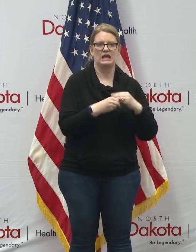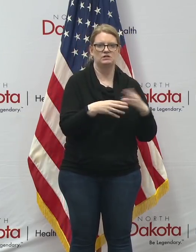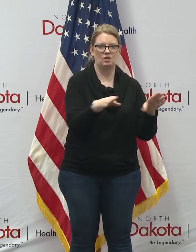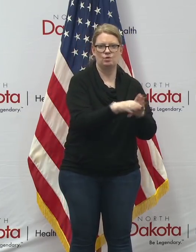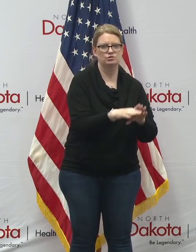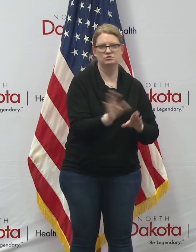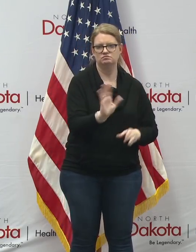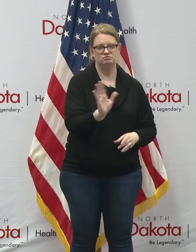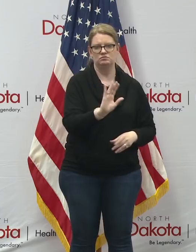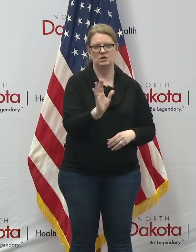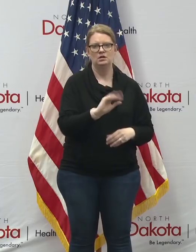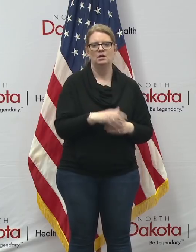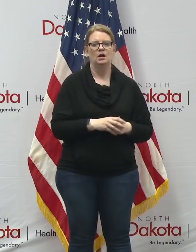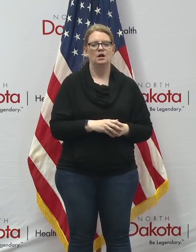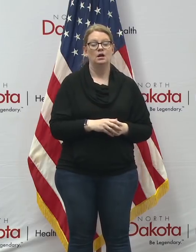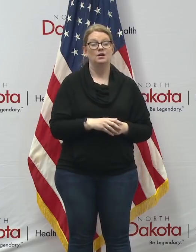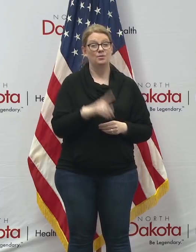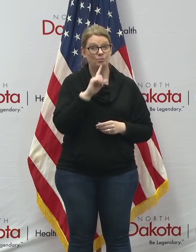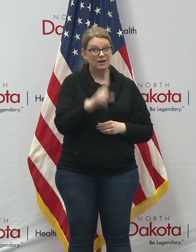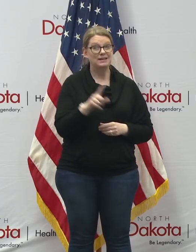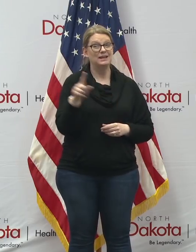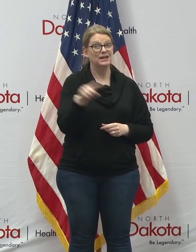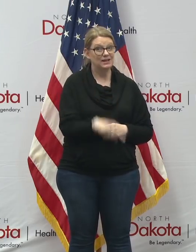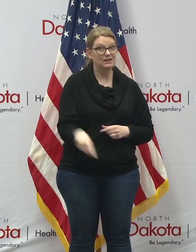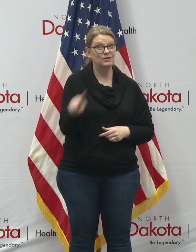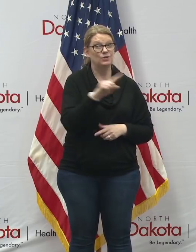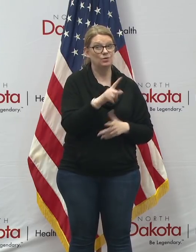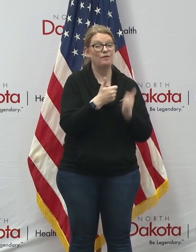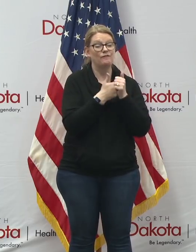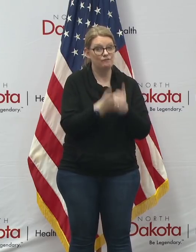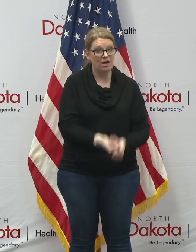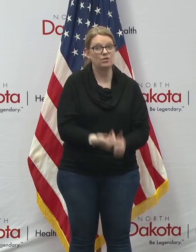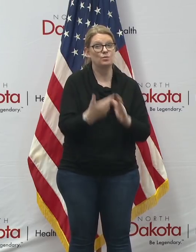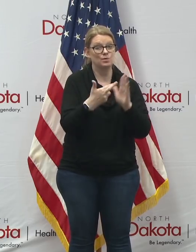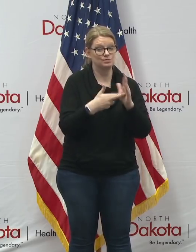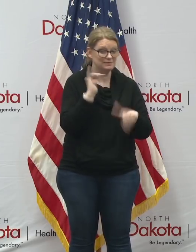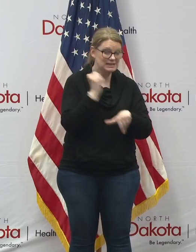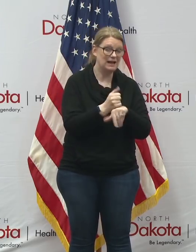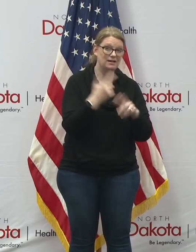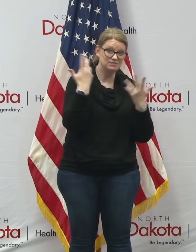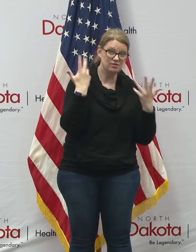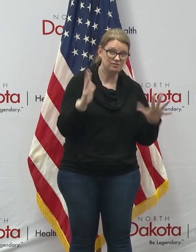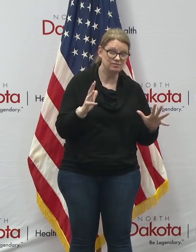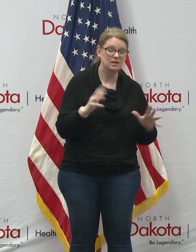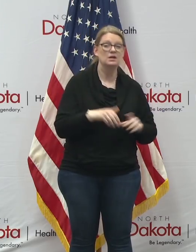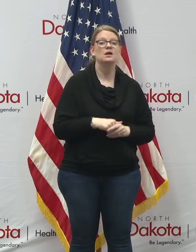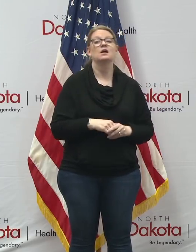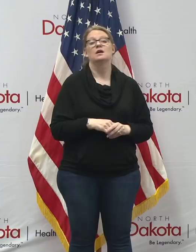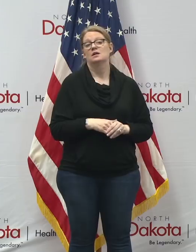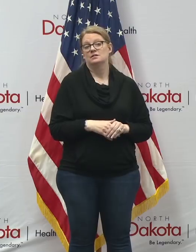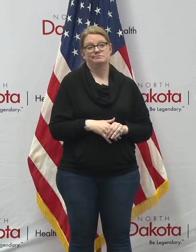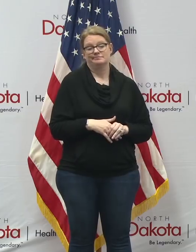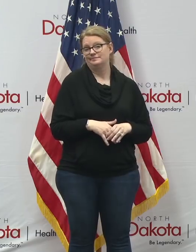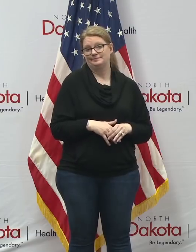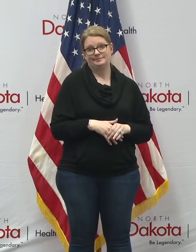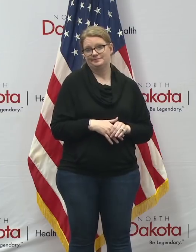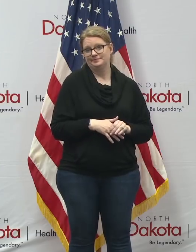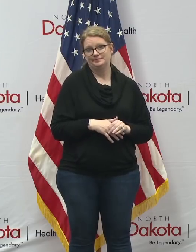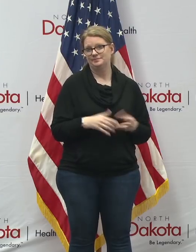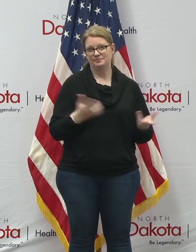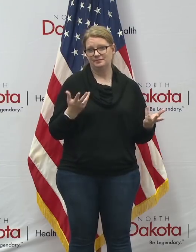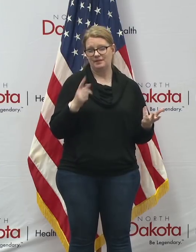again encourage everybody to follow the orders we've already given and and then again uh exercise